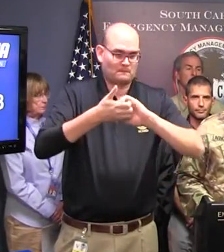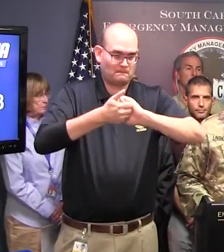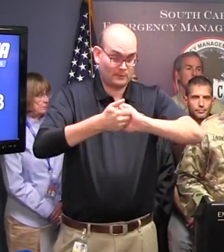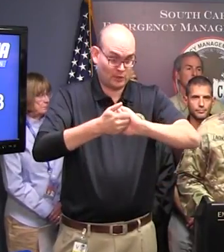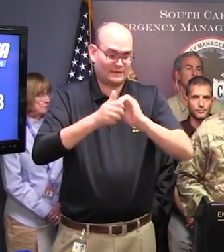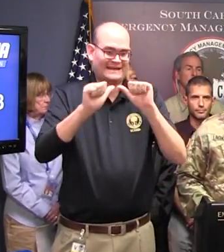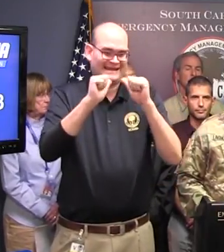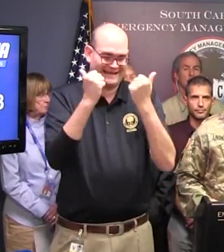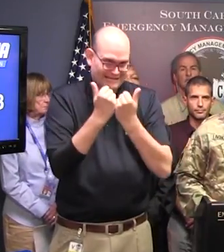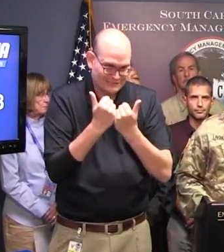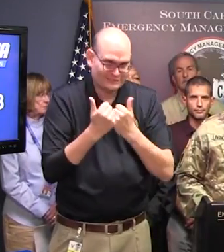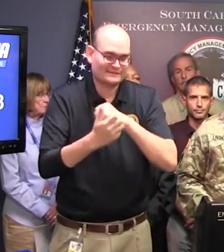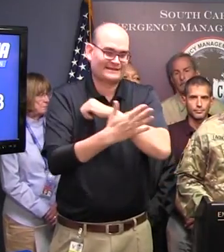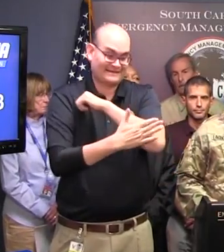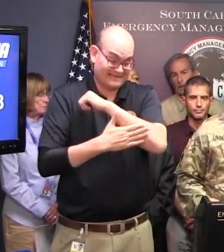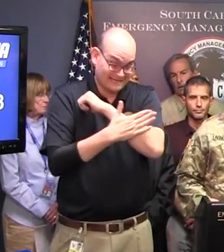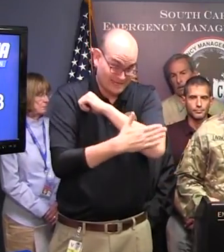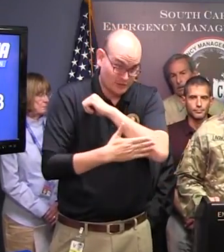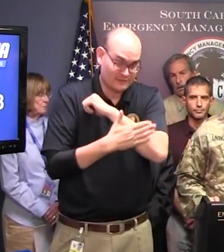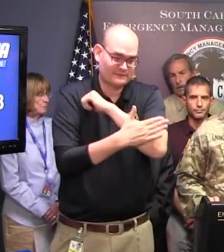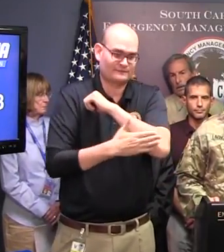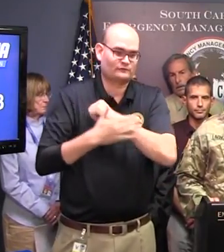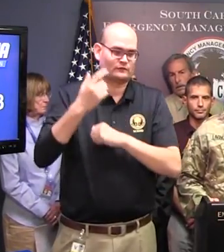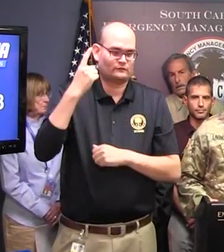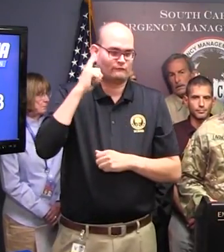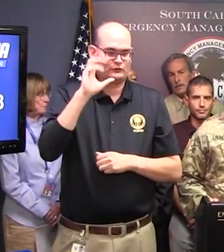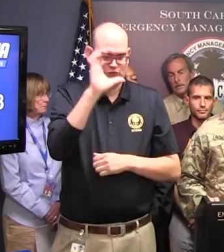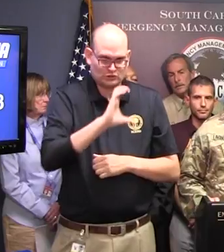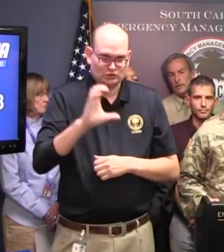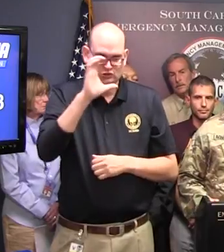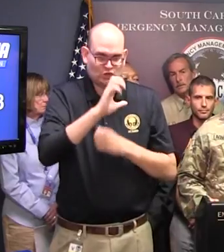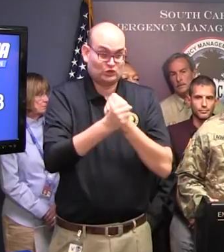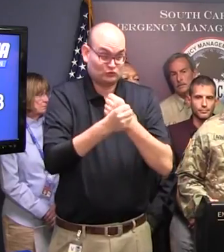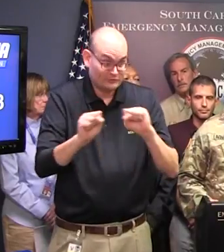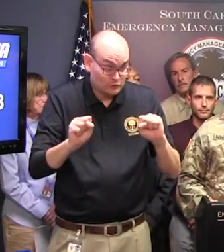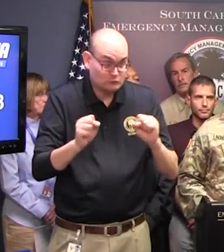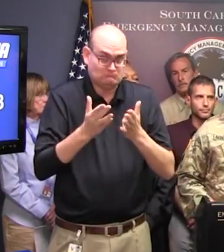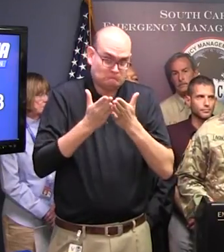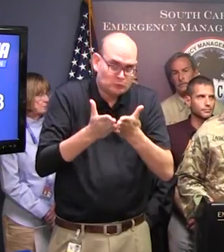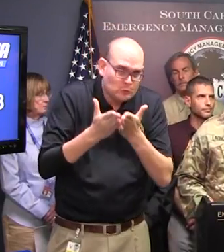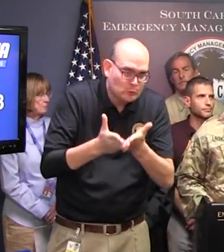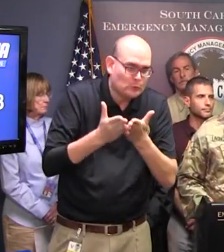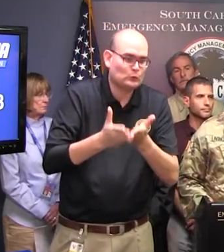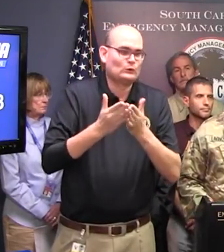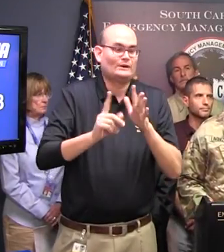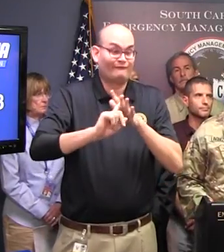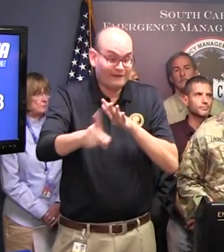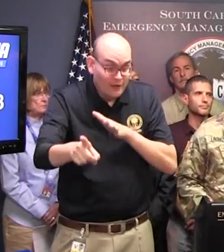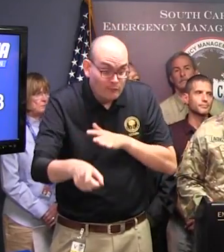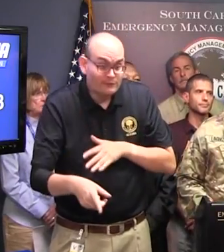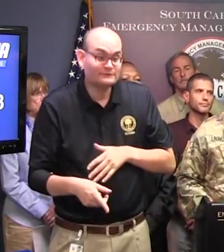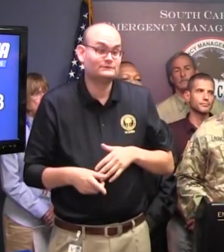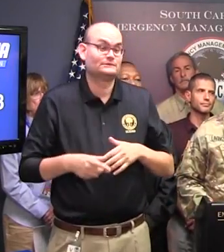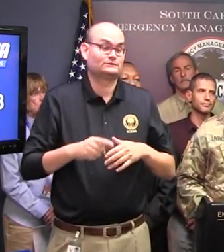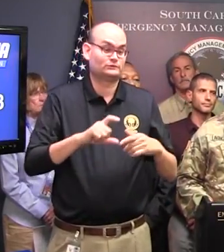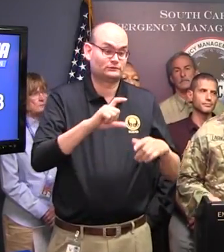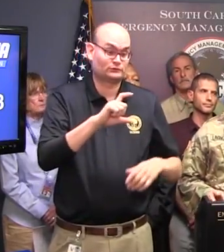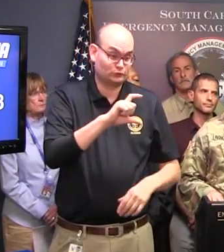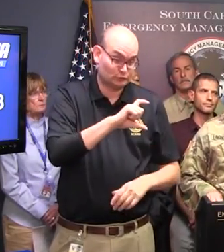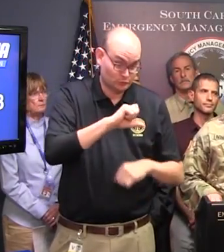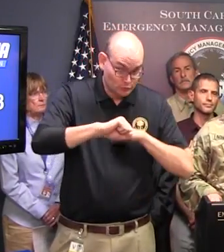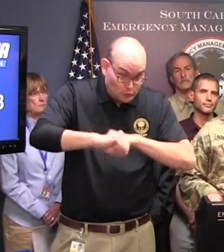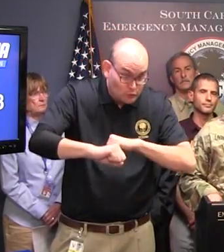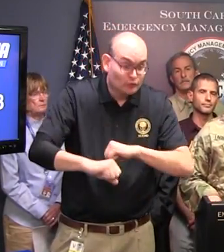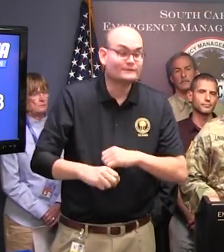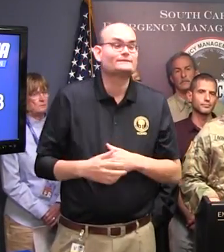with search and rescue, evacuation, and security operations, pre-storm, post